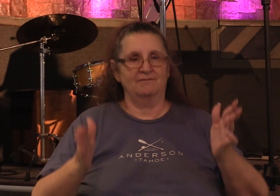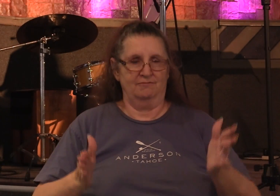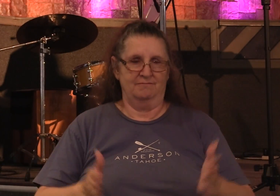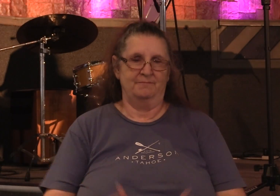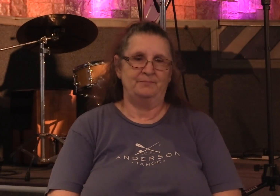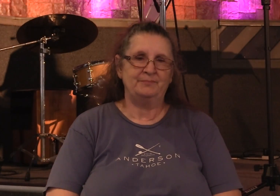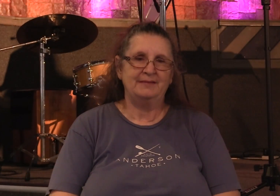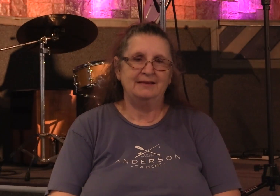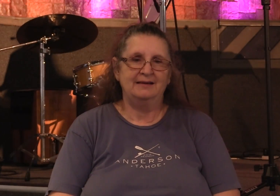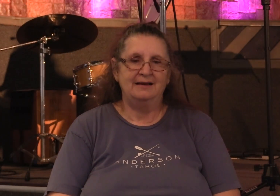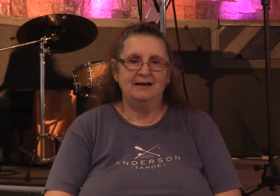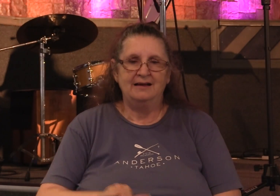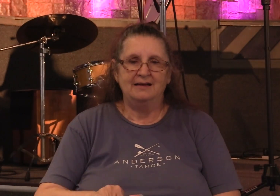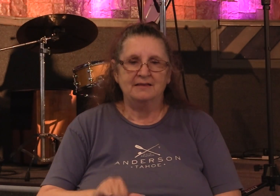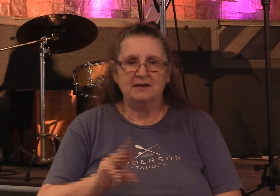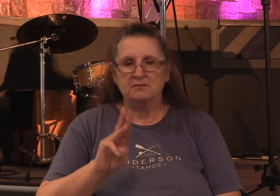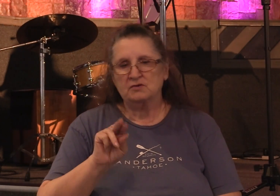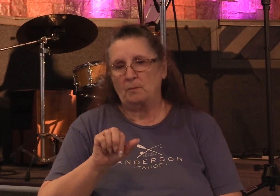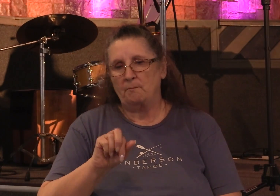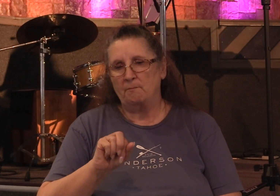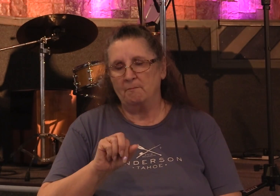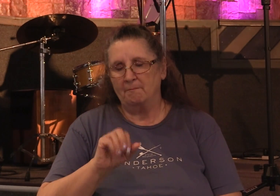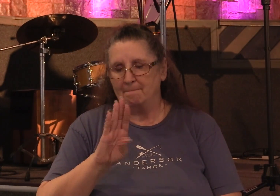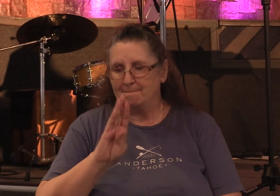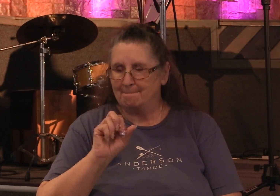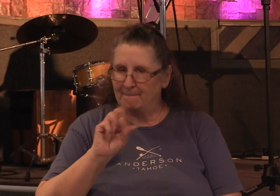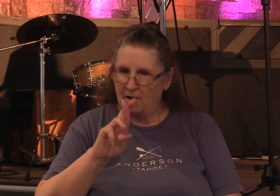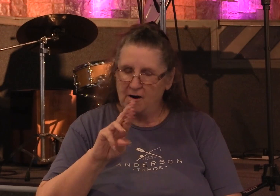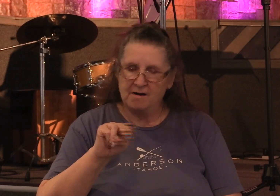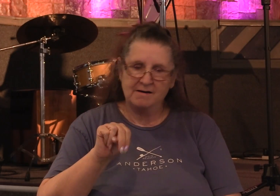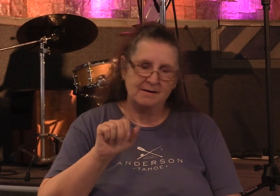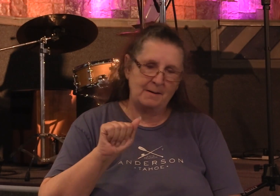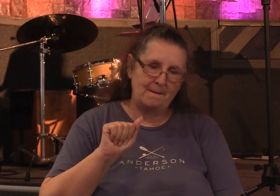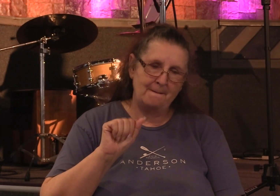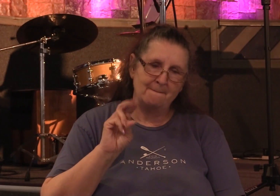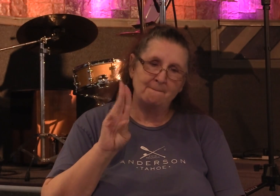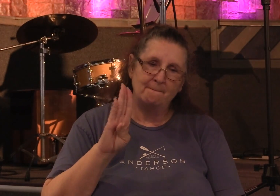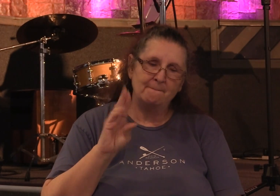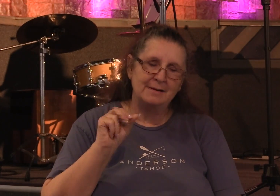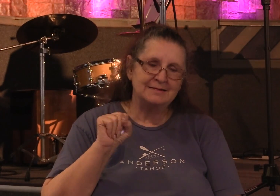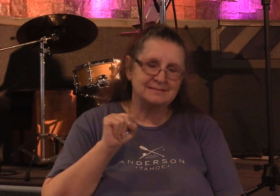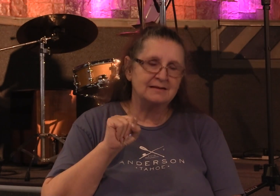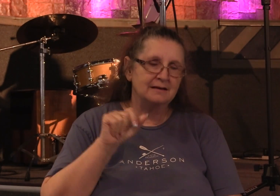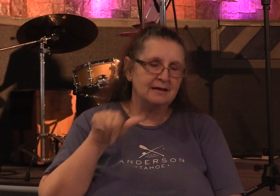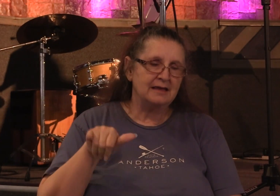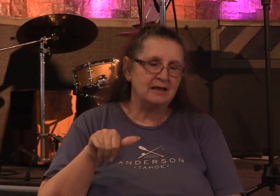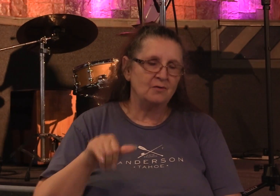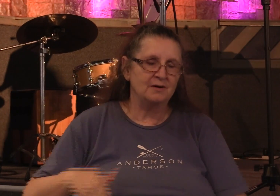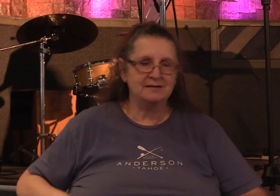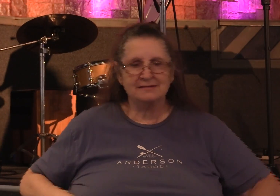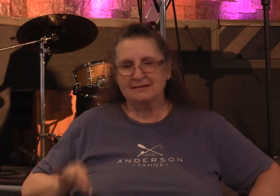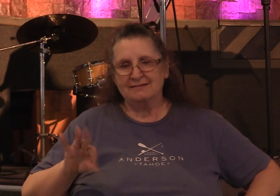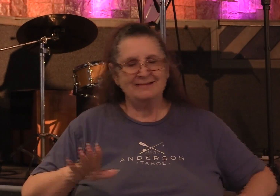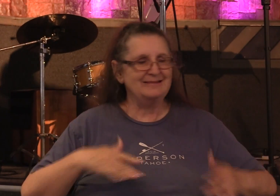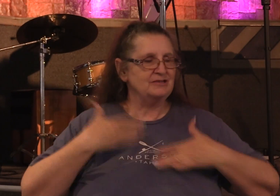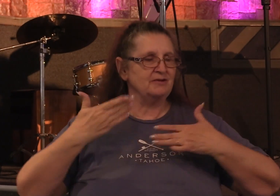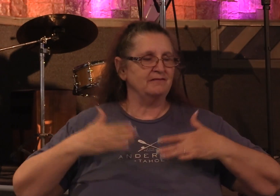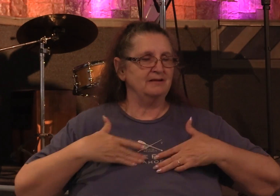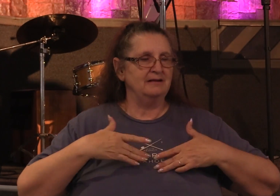Well that's what Barnabas was. He was a cheerful giver. He decided in his heart to give